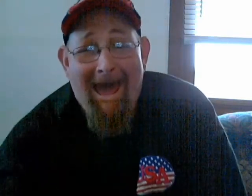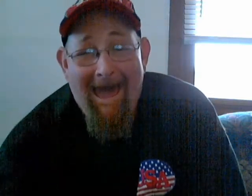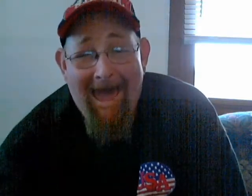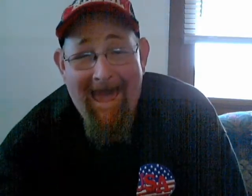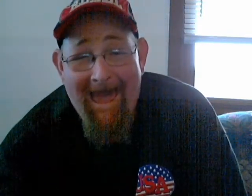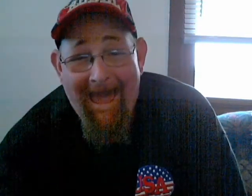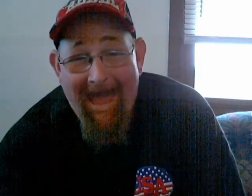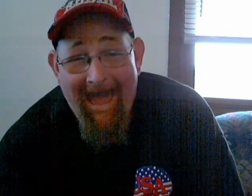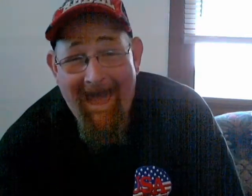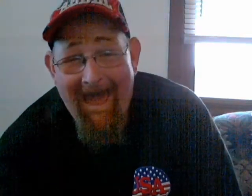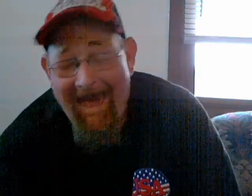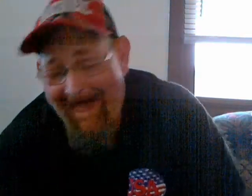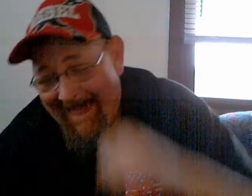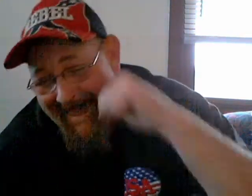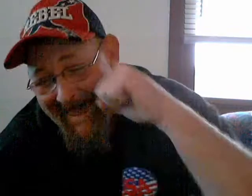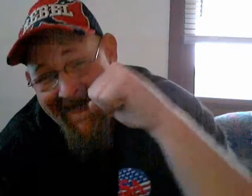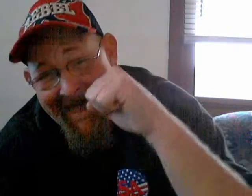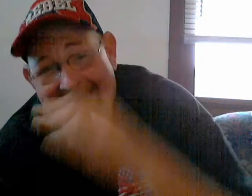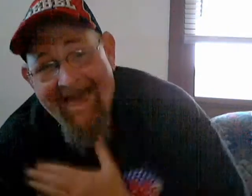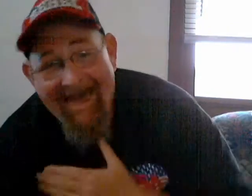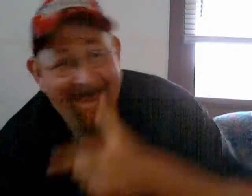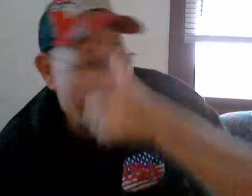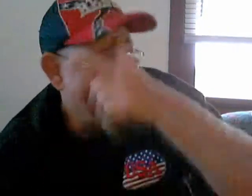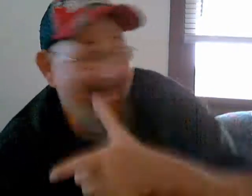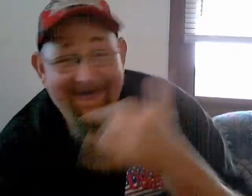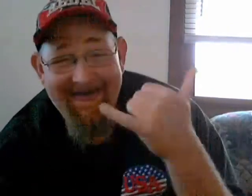Dad, do you have the leg on your hand? No.